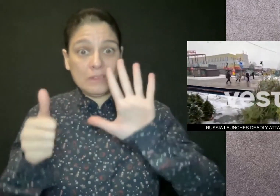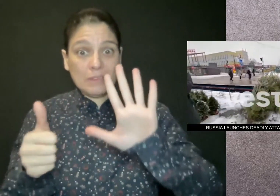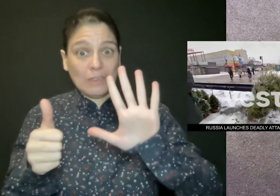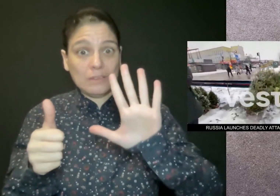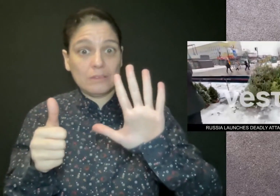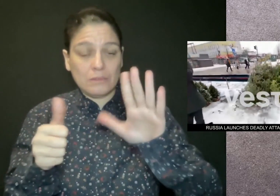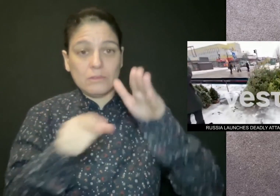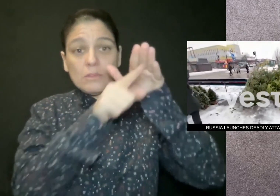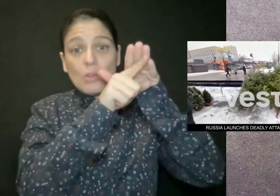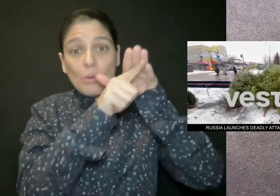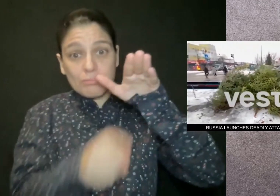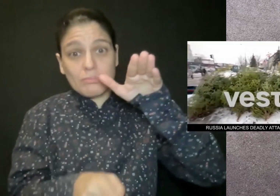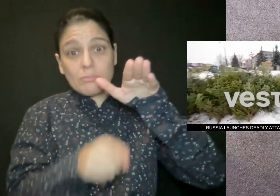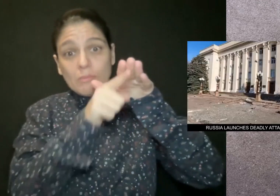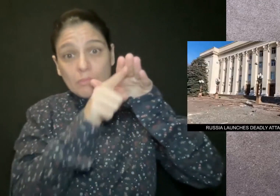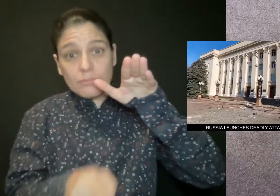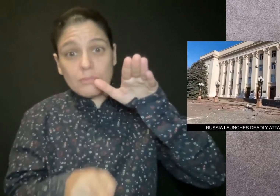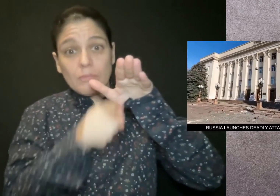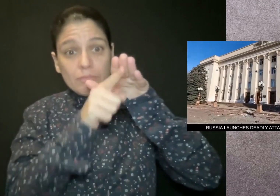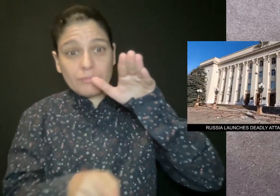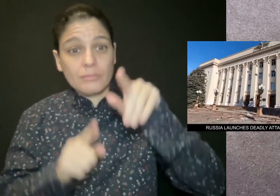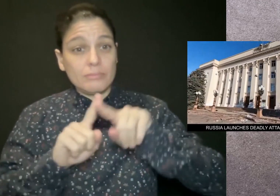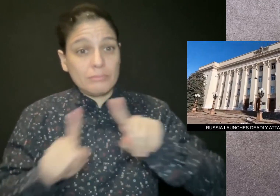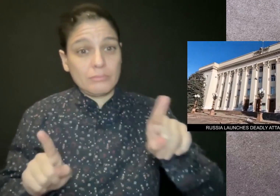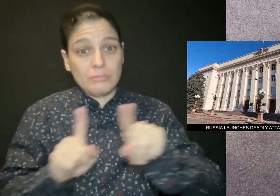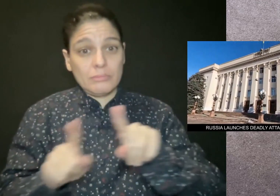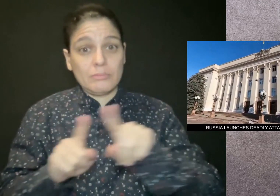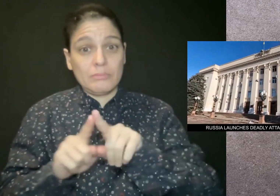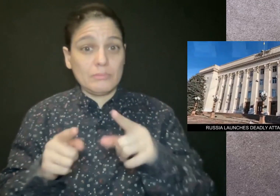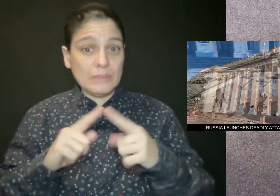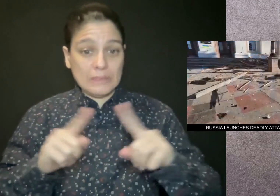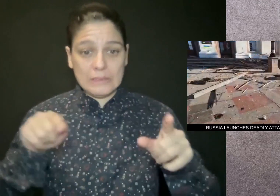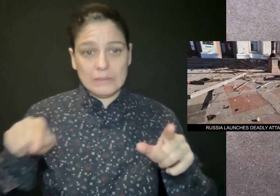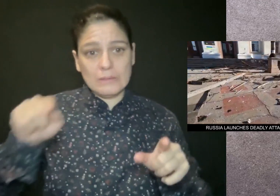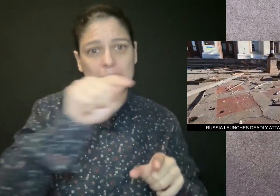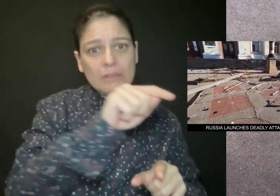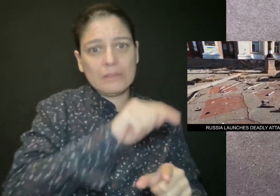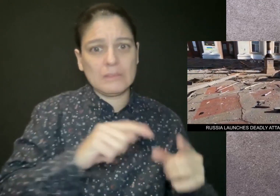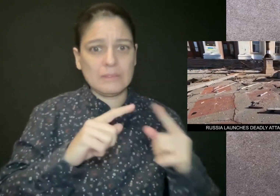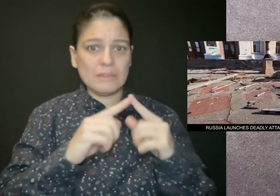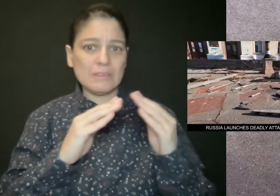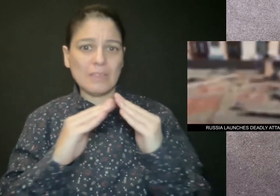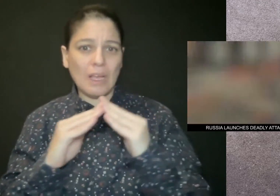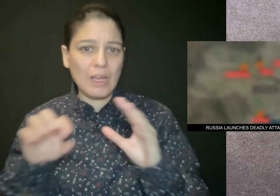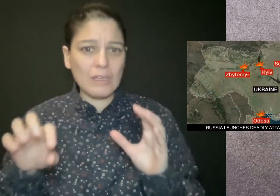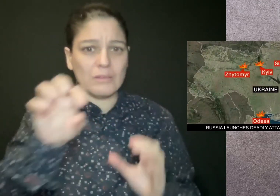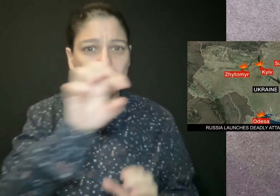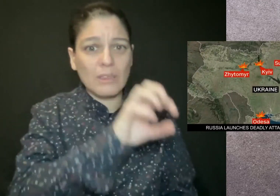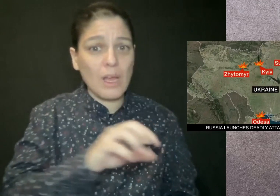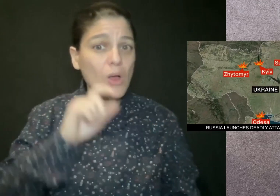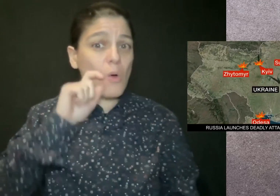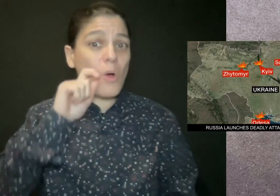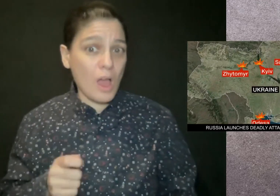Ukrainian officials say at least 76 missiles were launched at various cities across Ukraine,